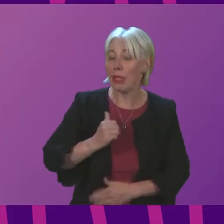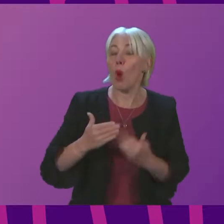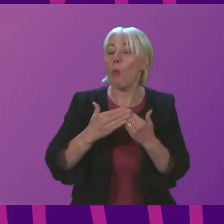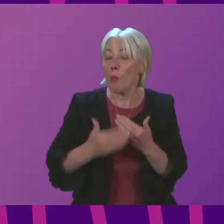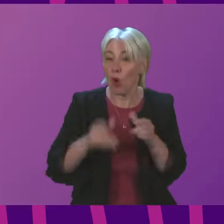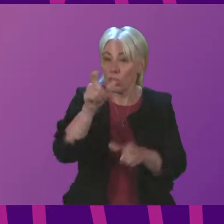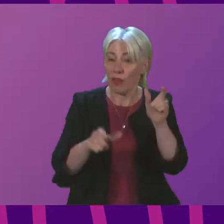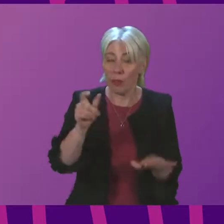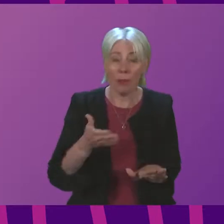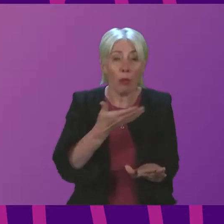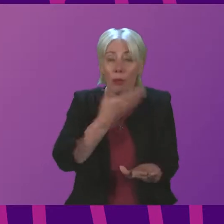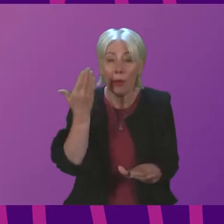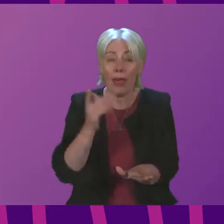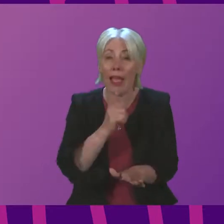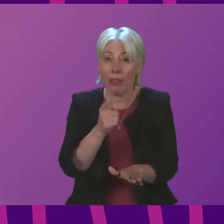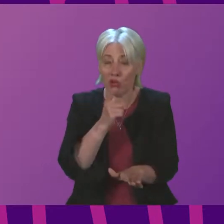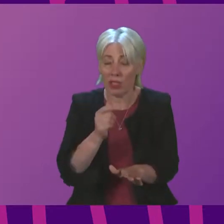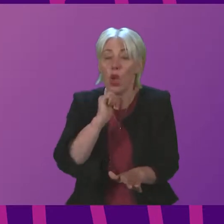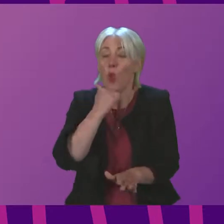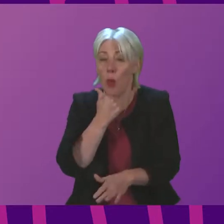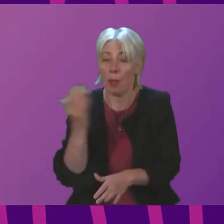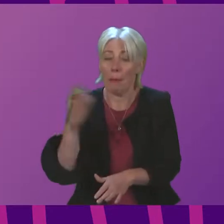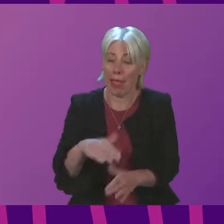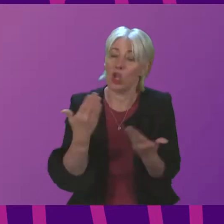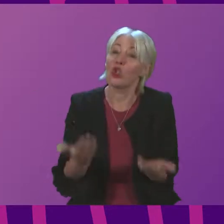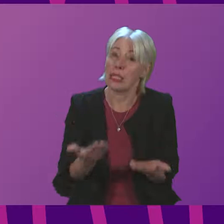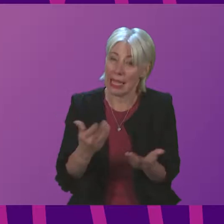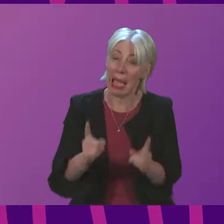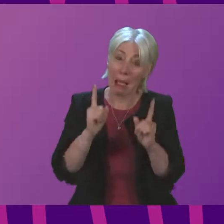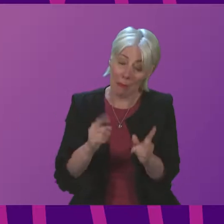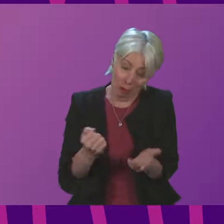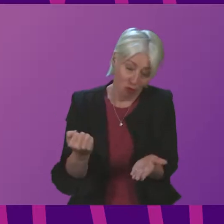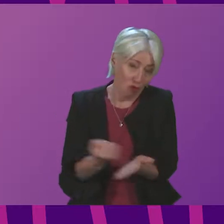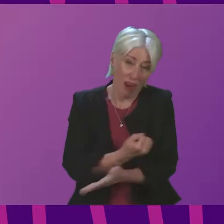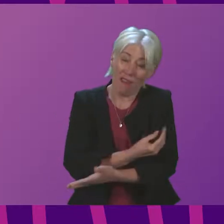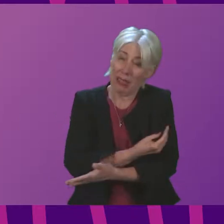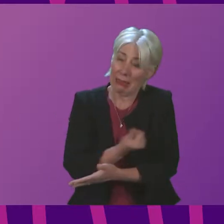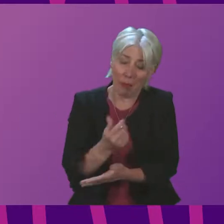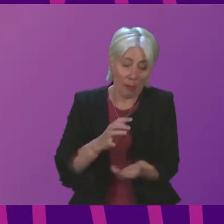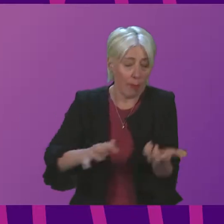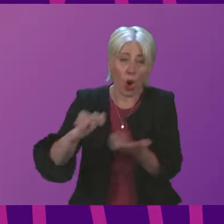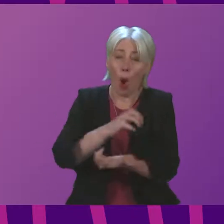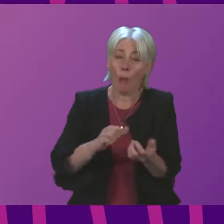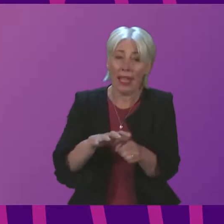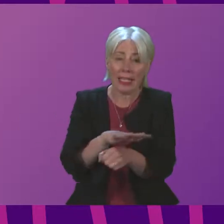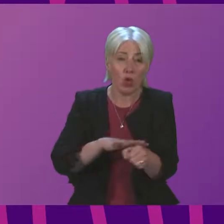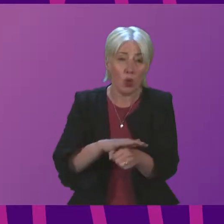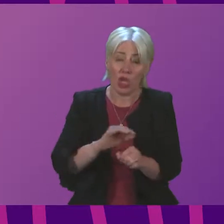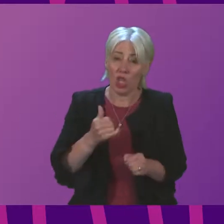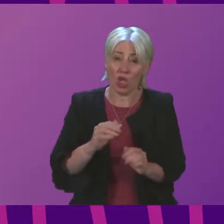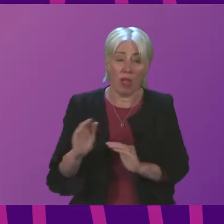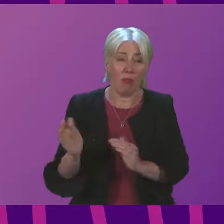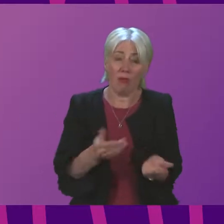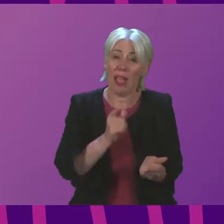customers who are off supply will be restored today, but I regret that for some of the more complex cases, supply is